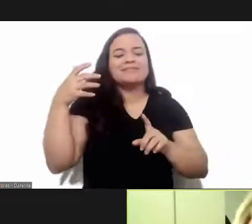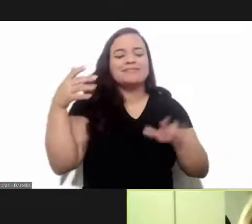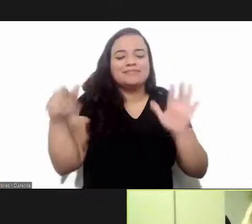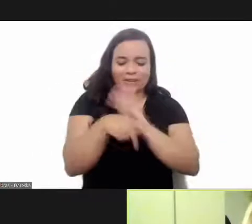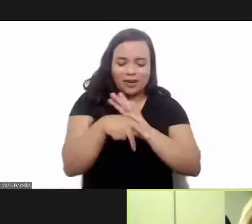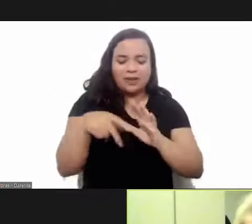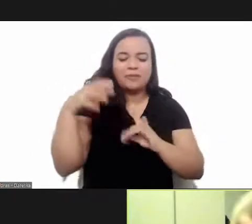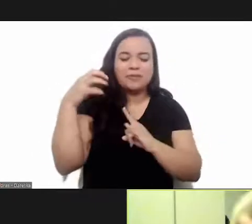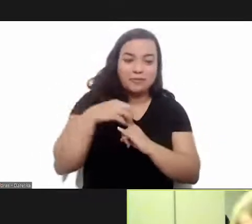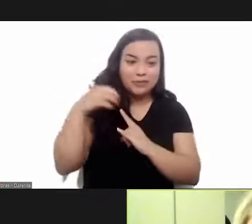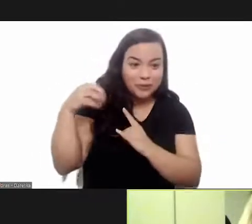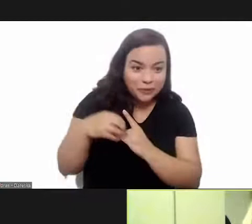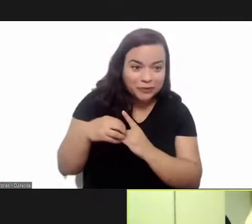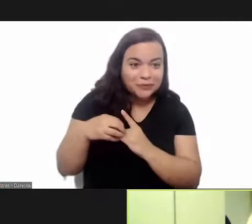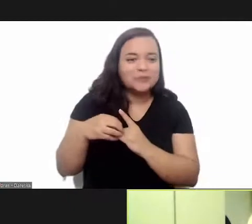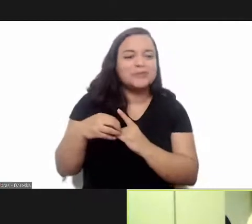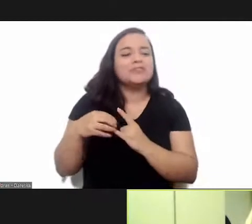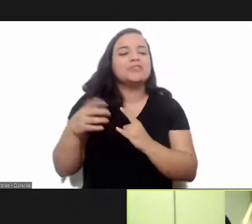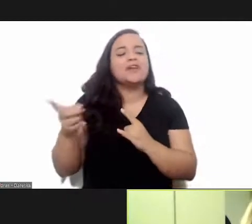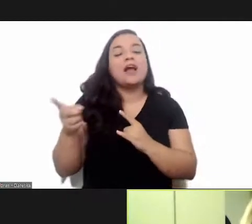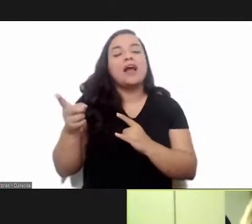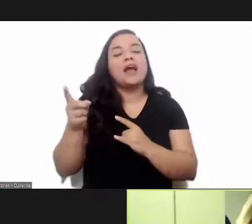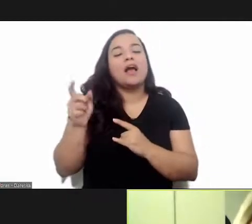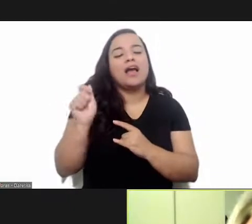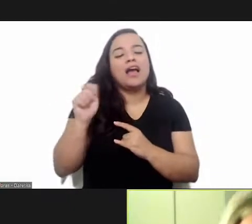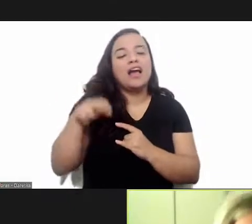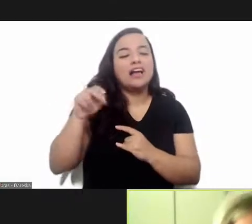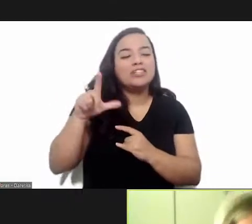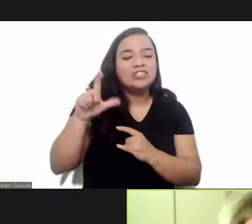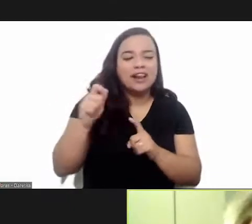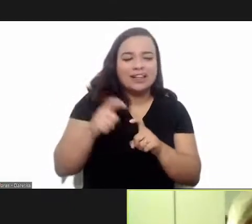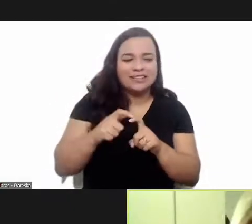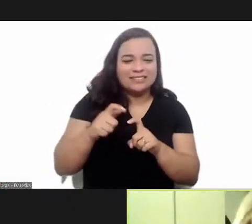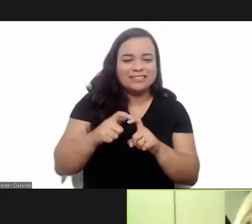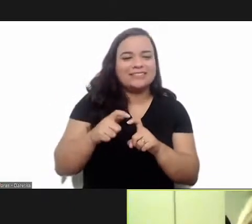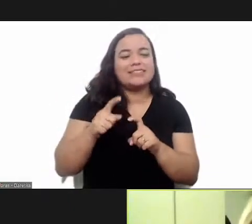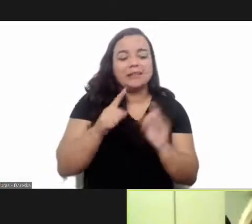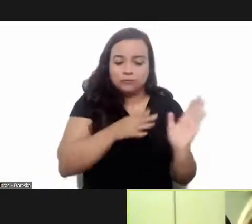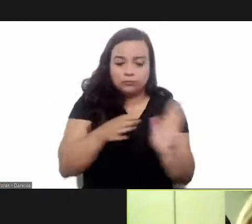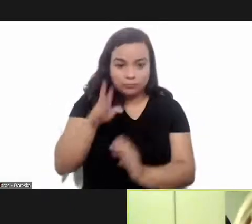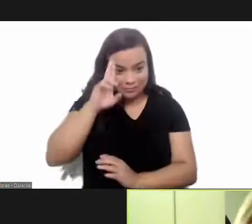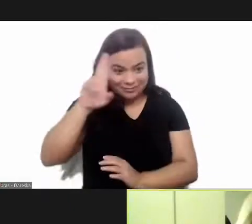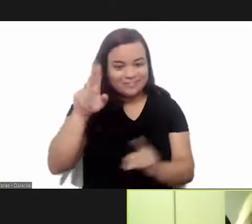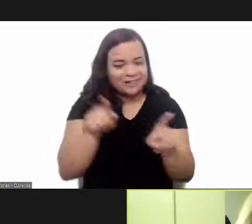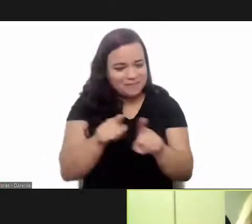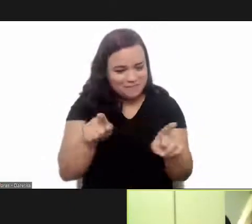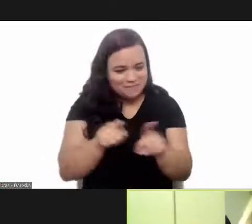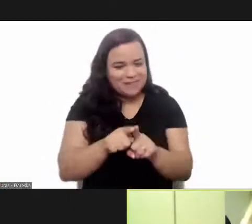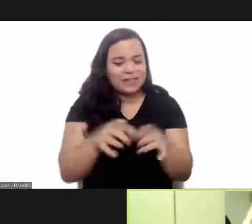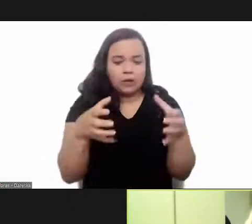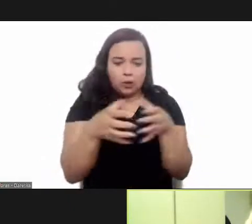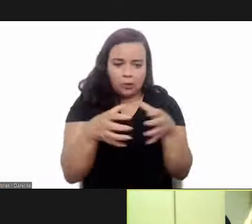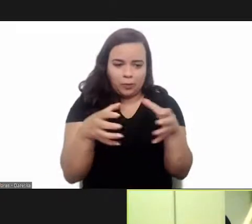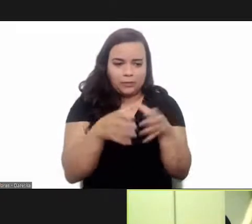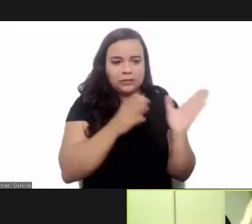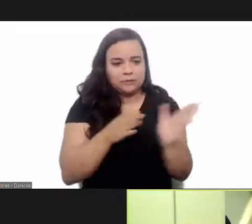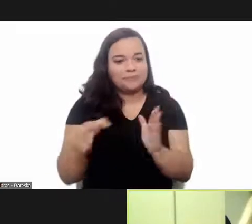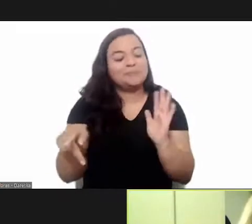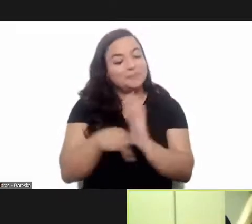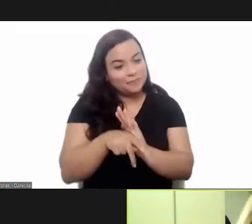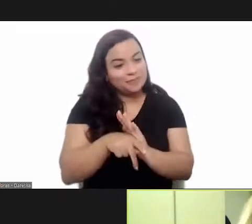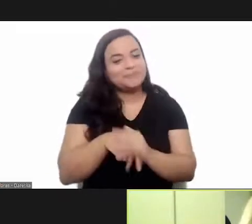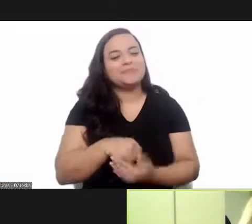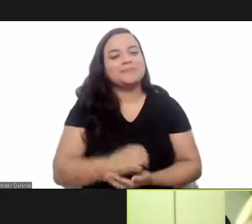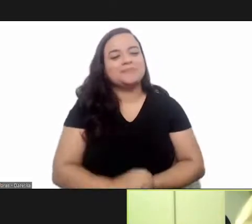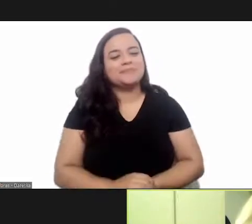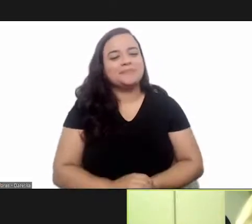members of fio cruz via dr angela juqueira the who organized the of the